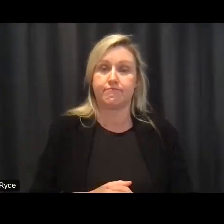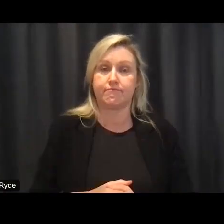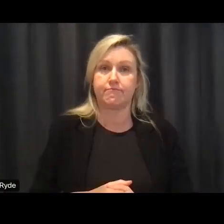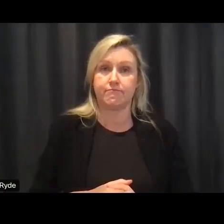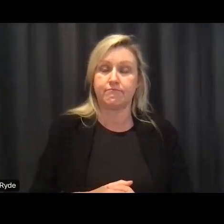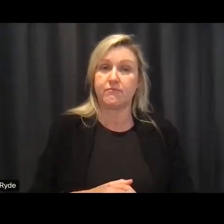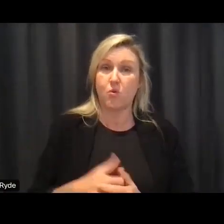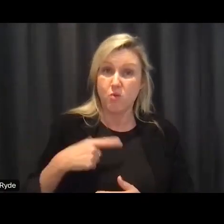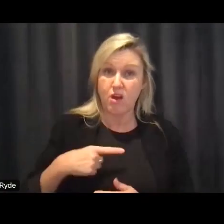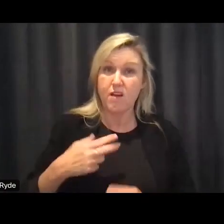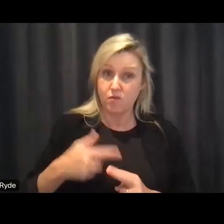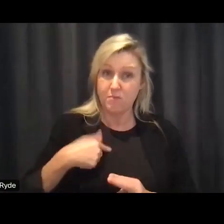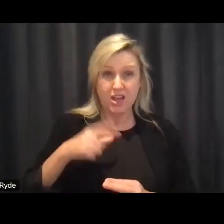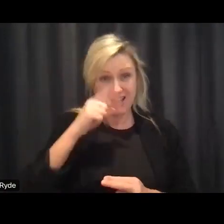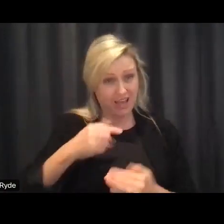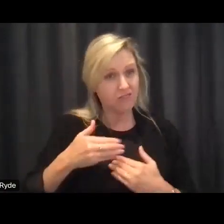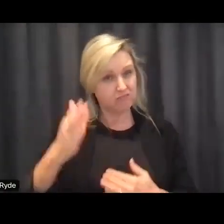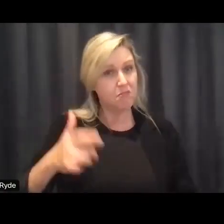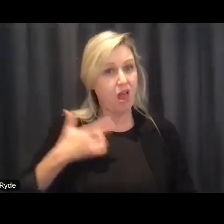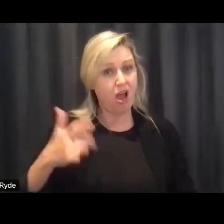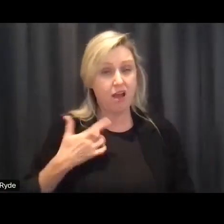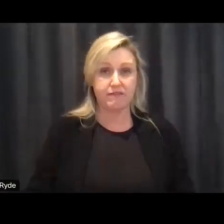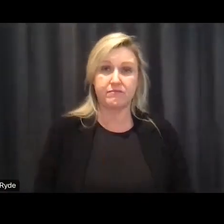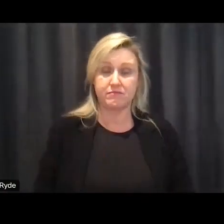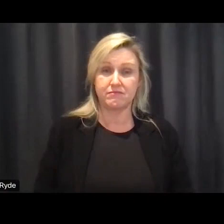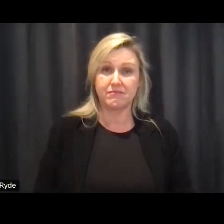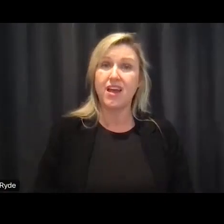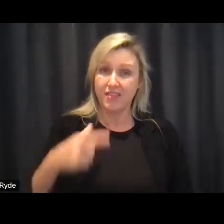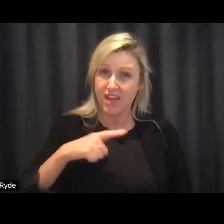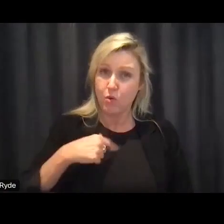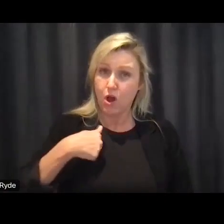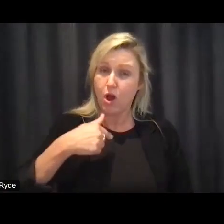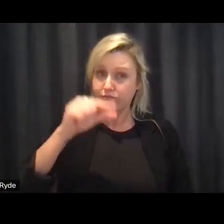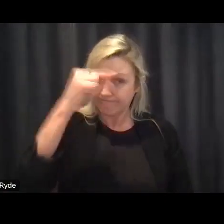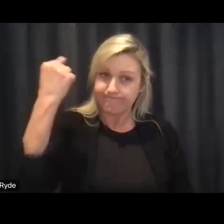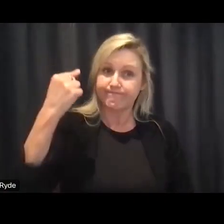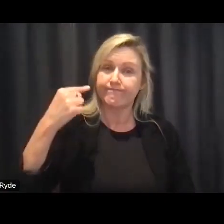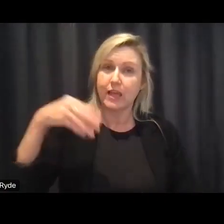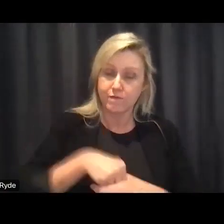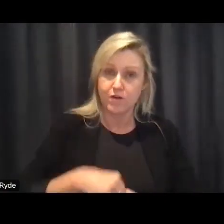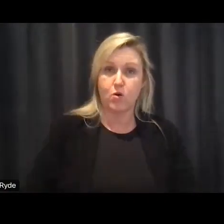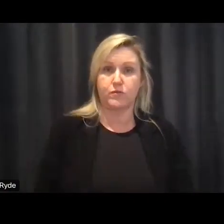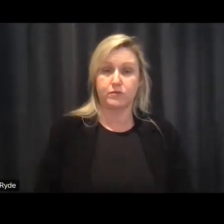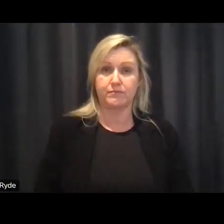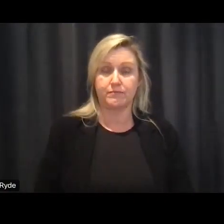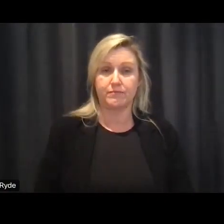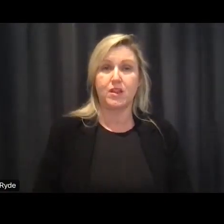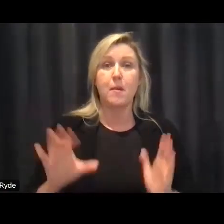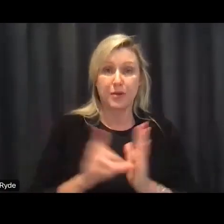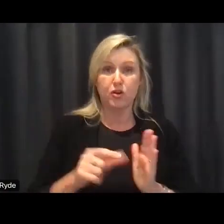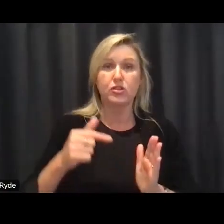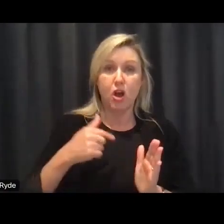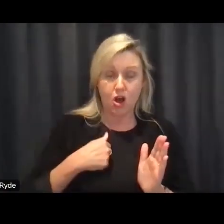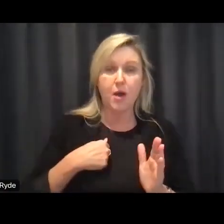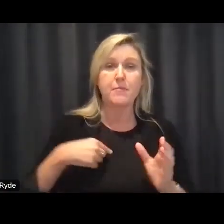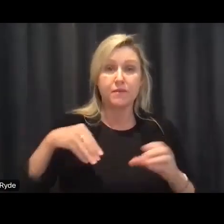life my vested interest in all of this is that i am an ndis participant and